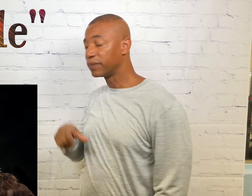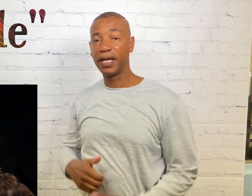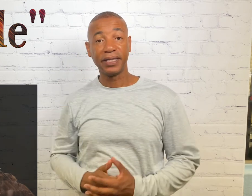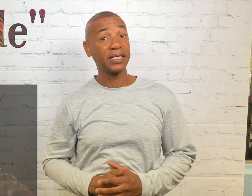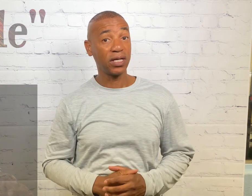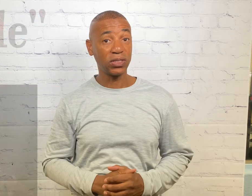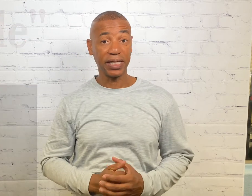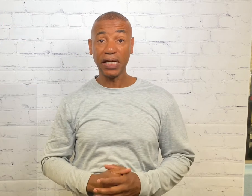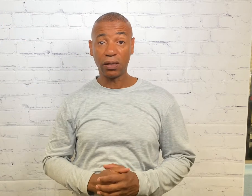That's how you sign eagle.